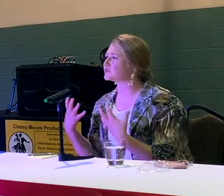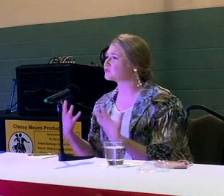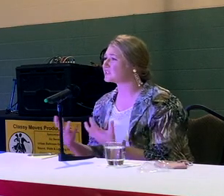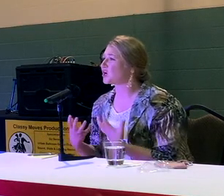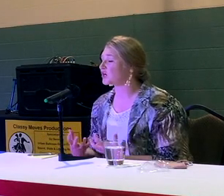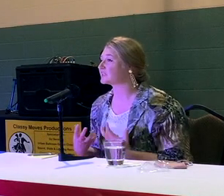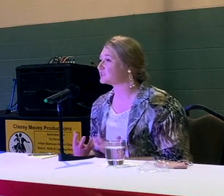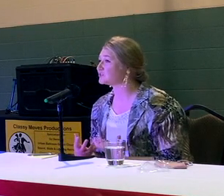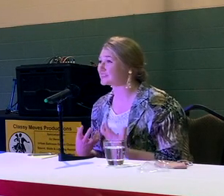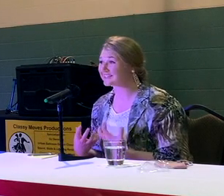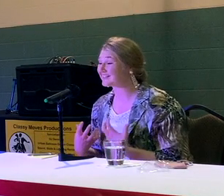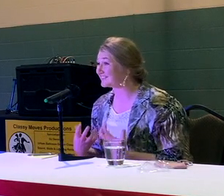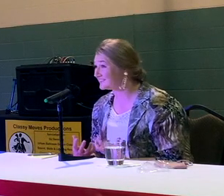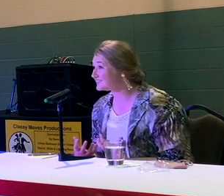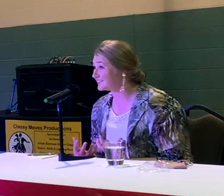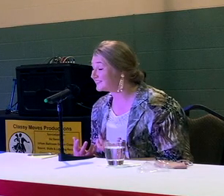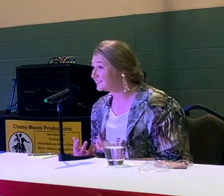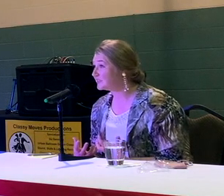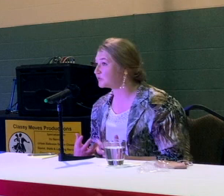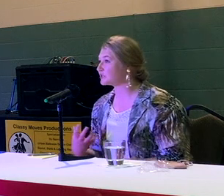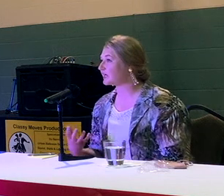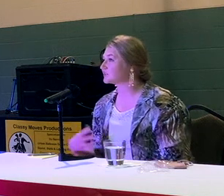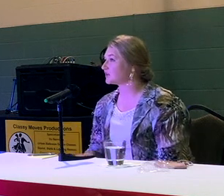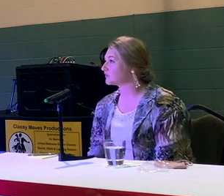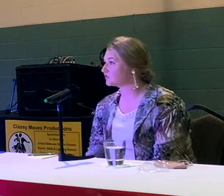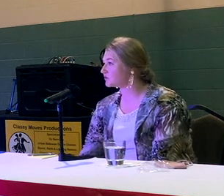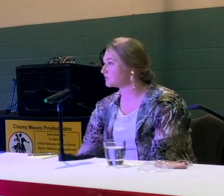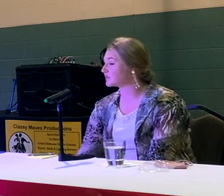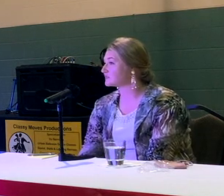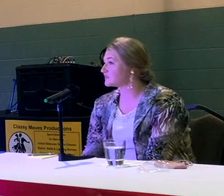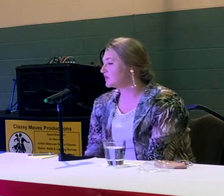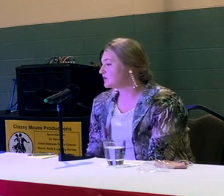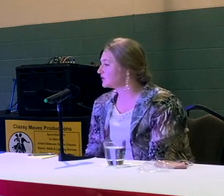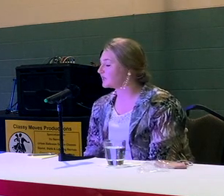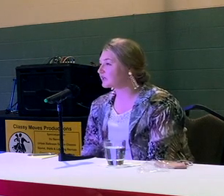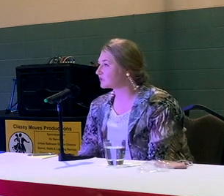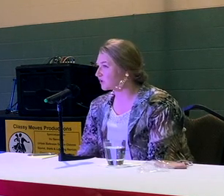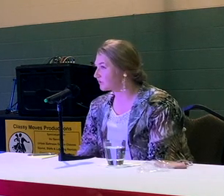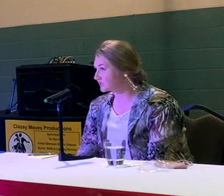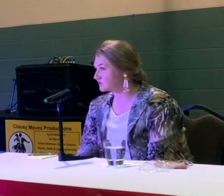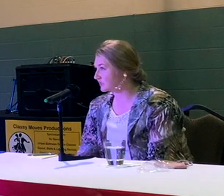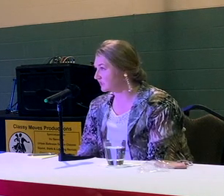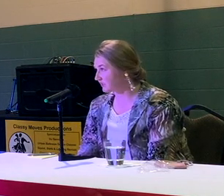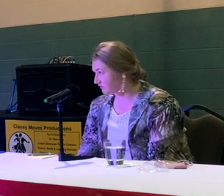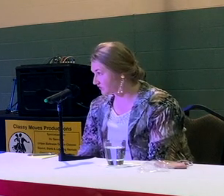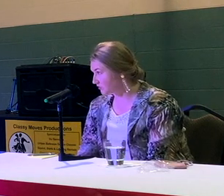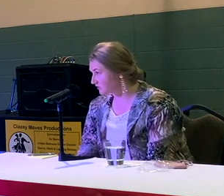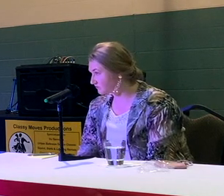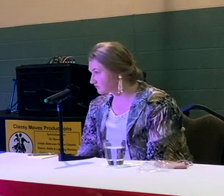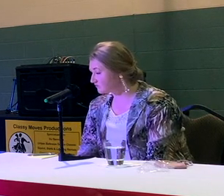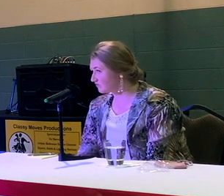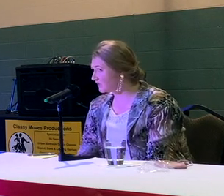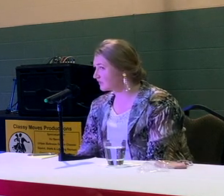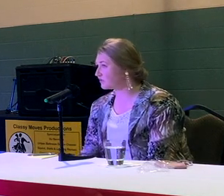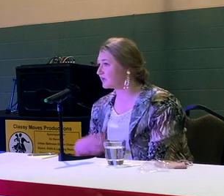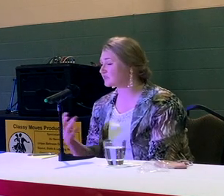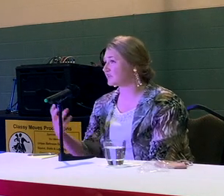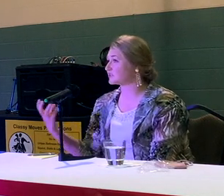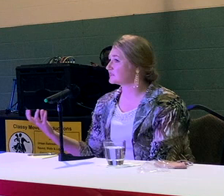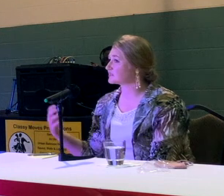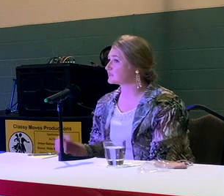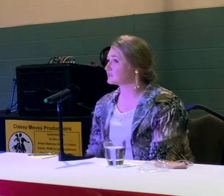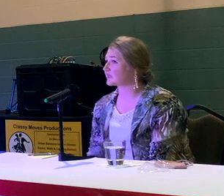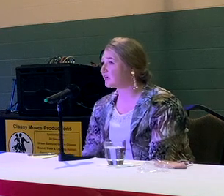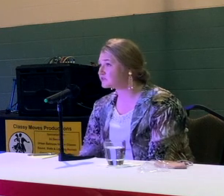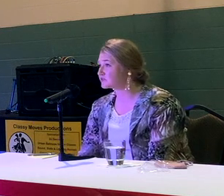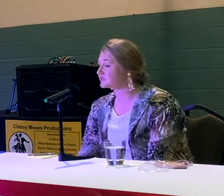through these really hard issues. It's not easy, but you've got to talk through them because you're not going to grow unless you get uncomfortable. Now, the way that